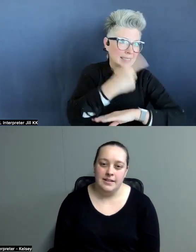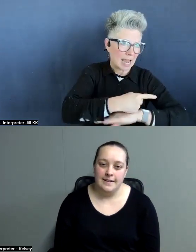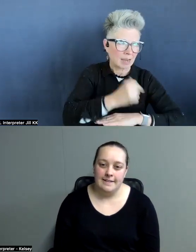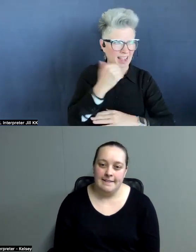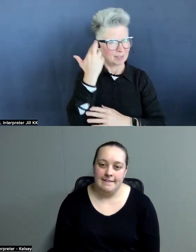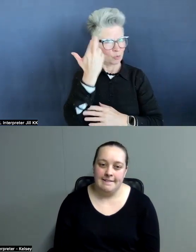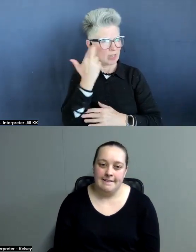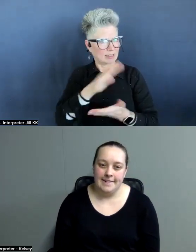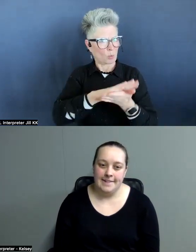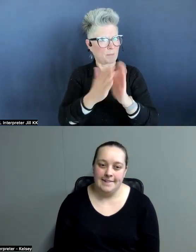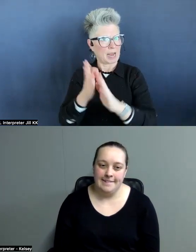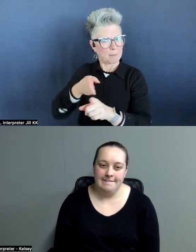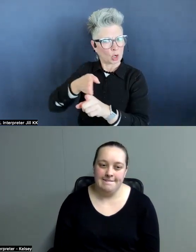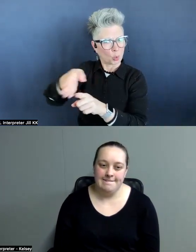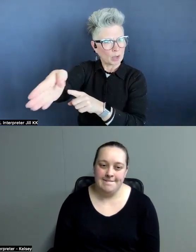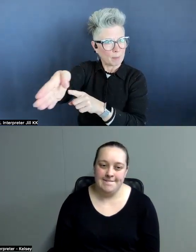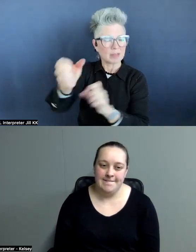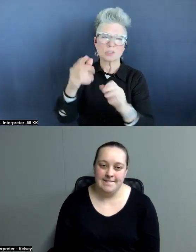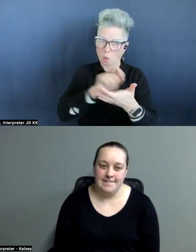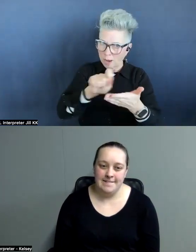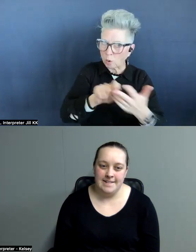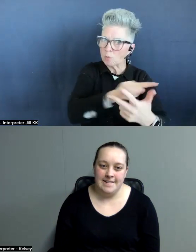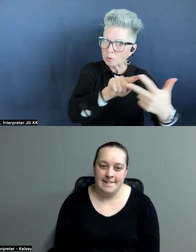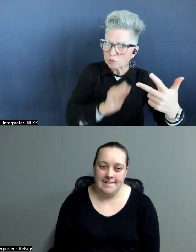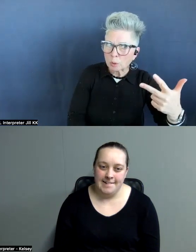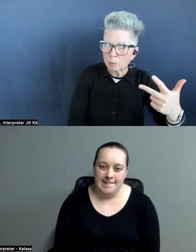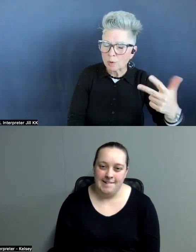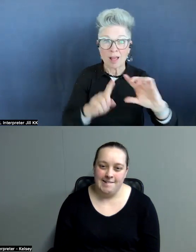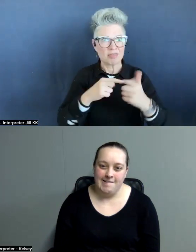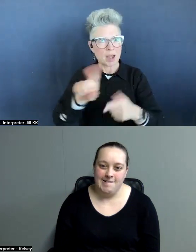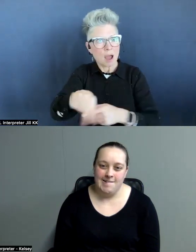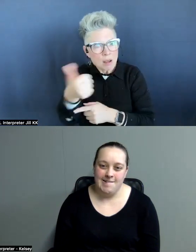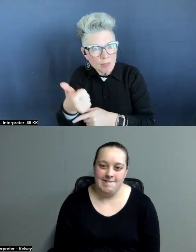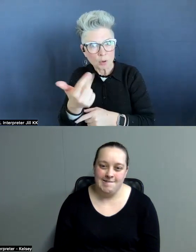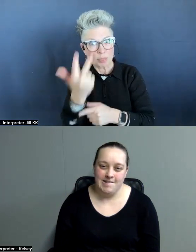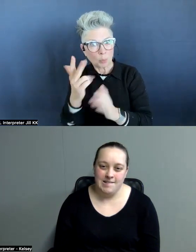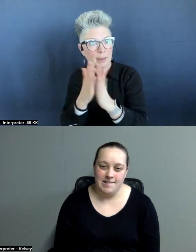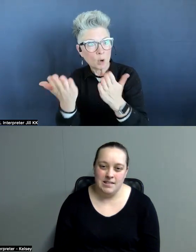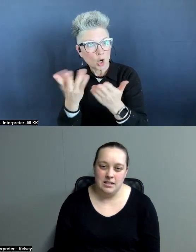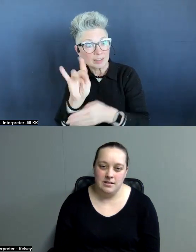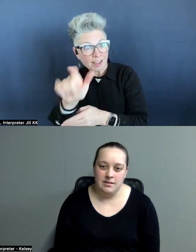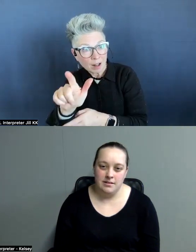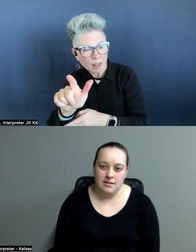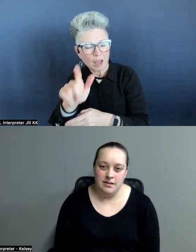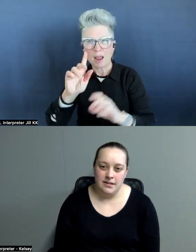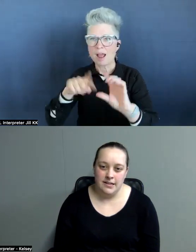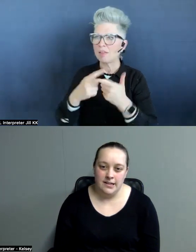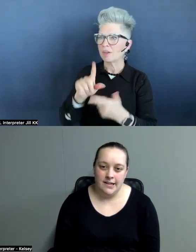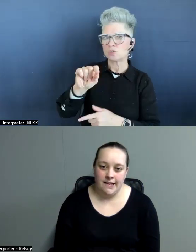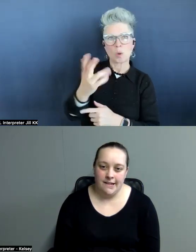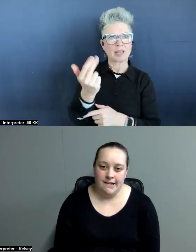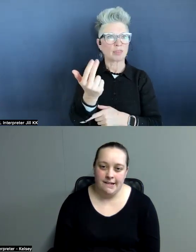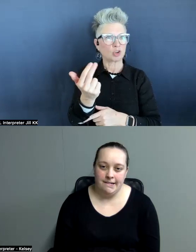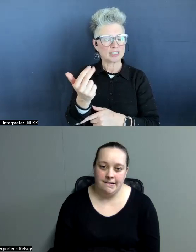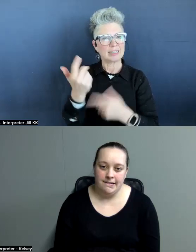path. And so, I wrote those three books and then I got another three book deal. And then 2014 rolled around and I lost my